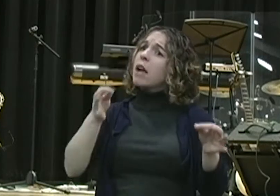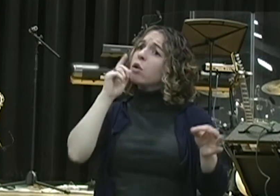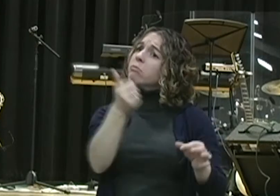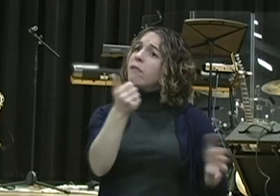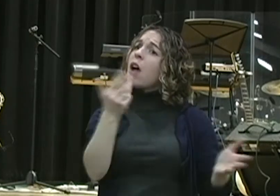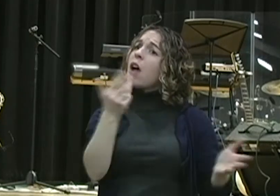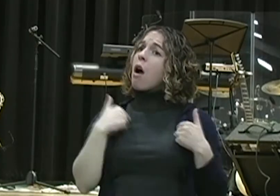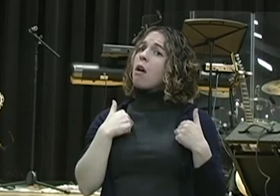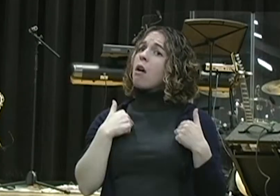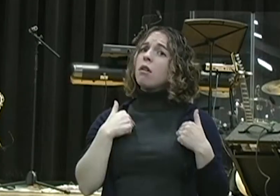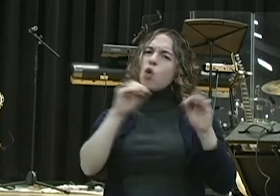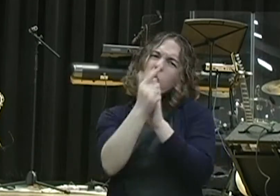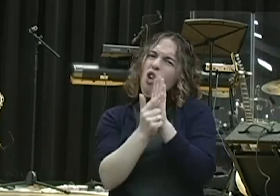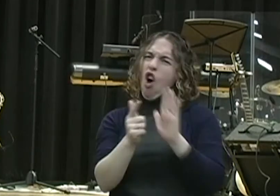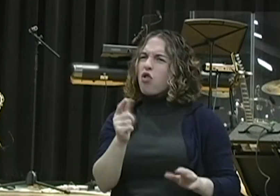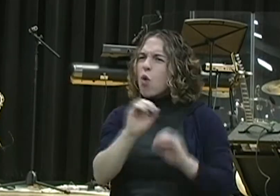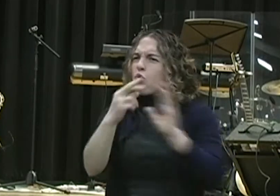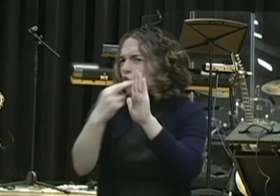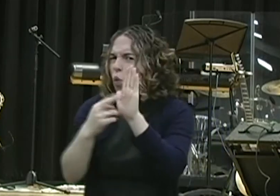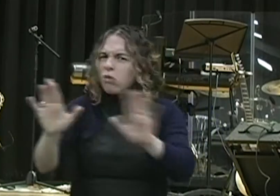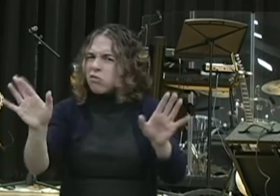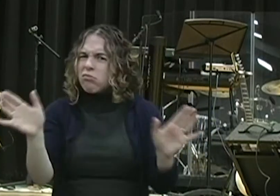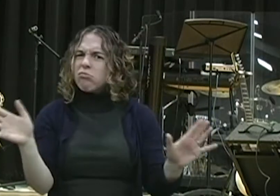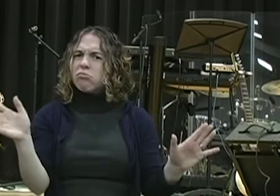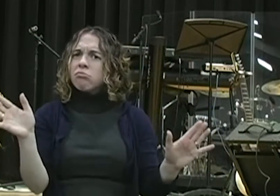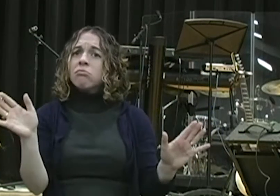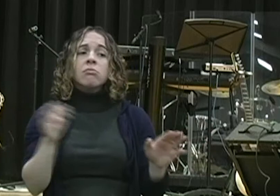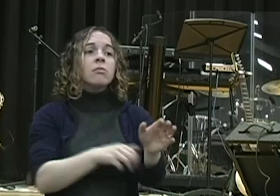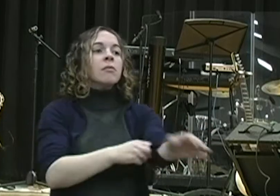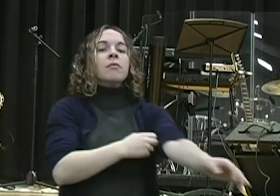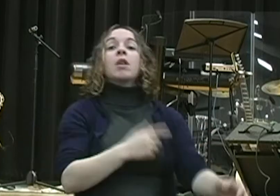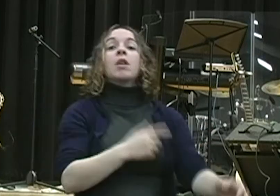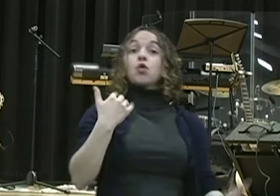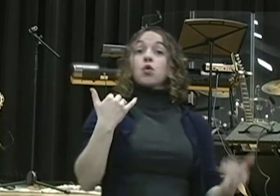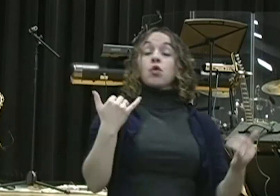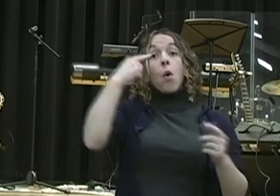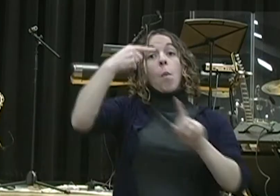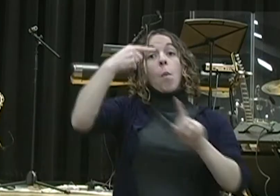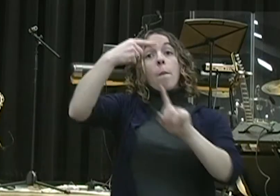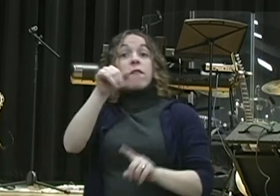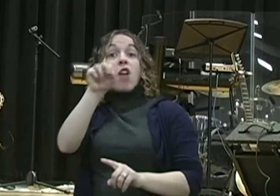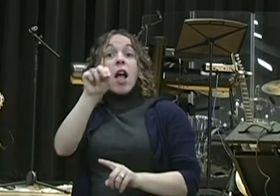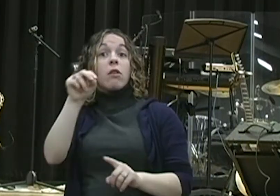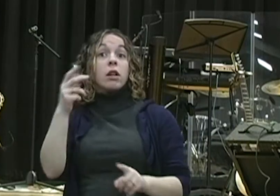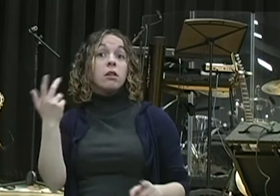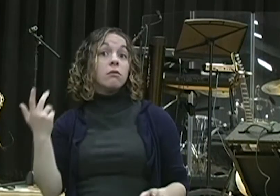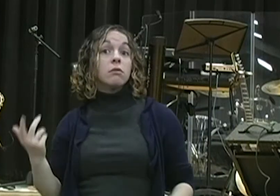no laws on how much to pray or how much not to pray. We're calling for 21 days of prayer and fasting. You could go to heaven and not come to one of our prayer meetings.